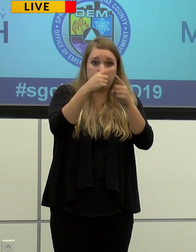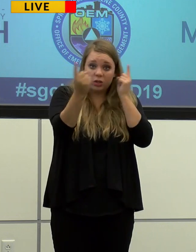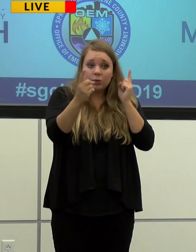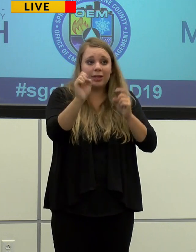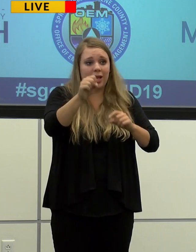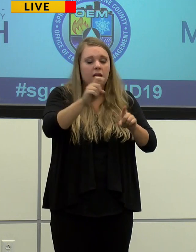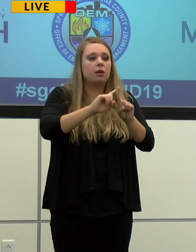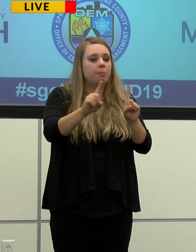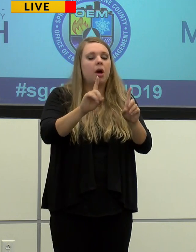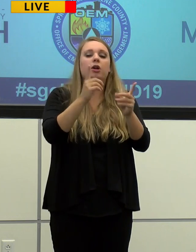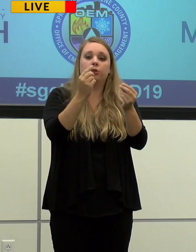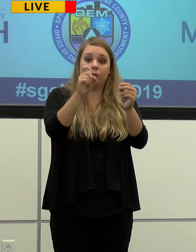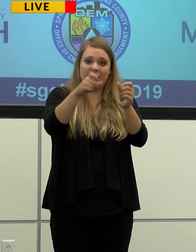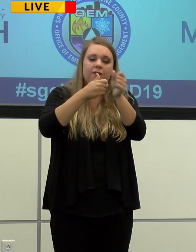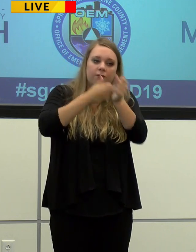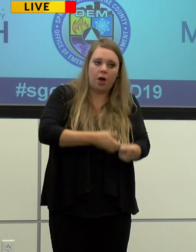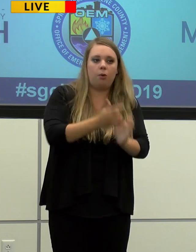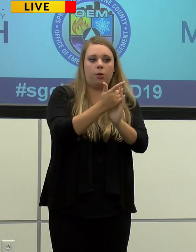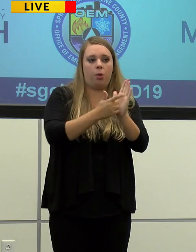I'm saying is follow the law.